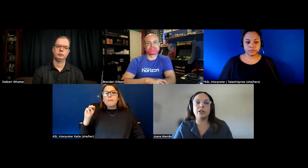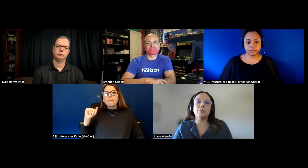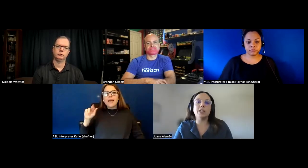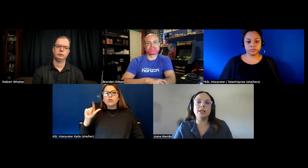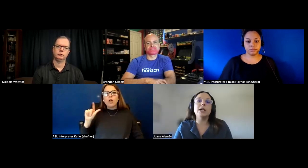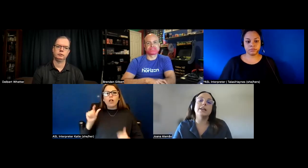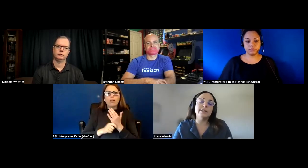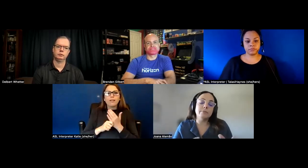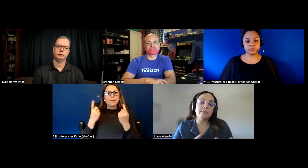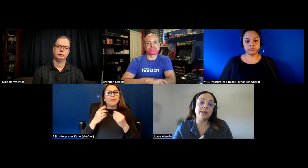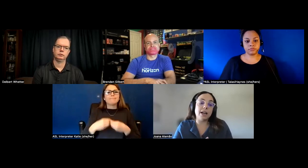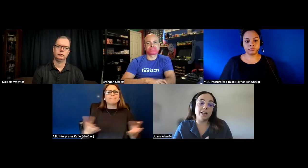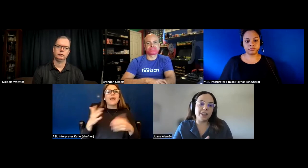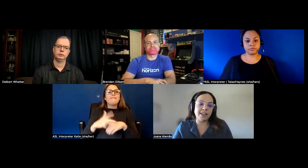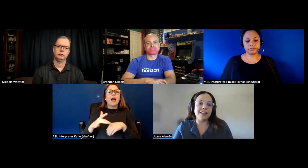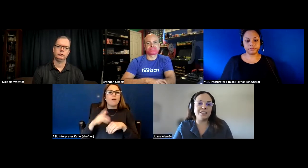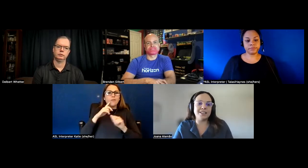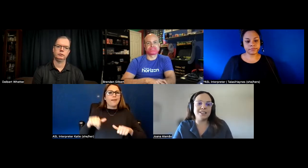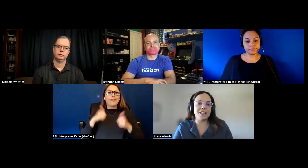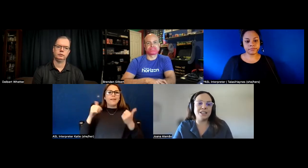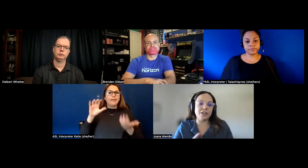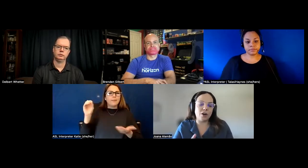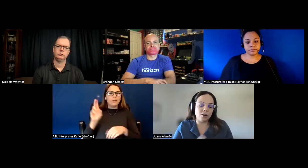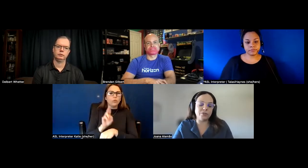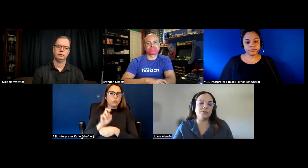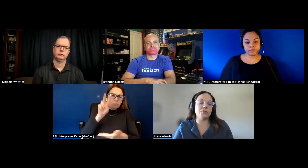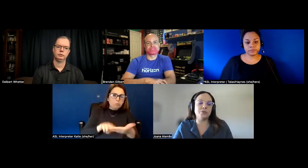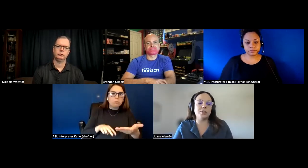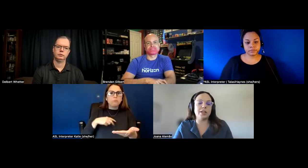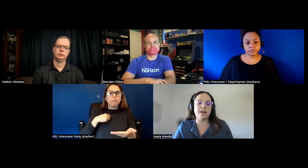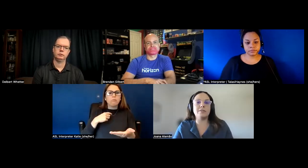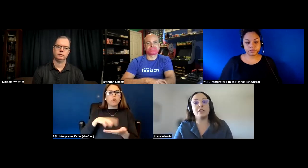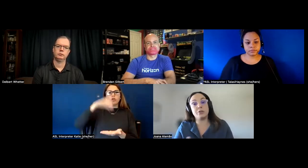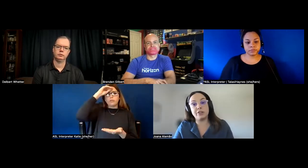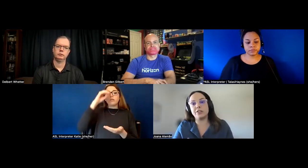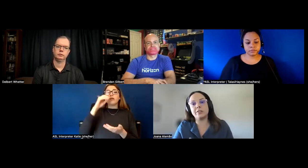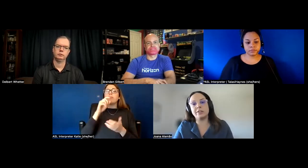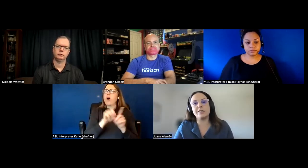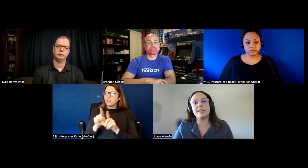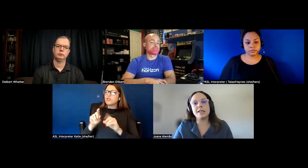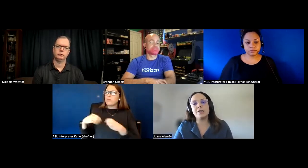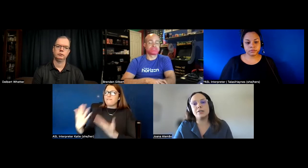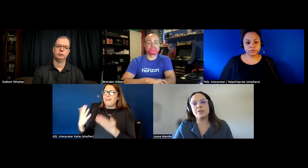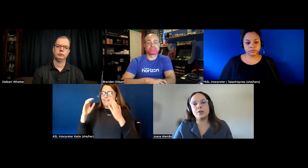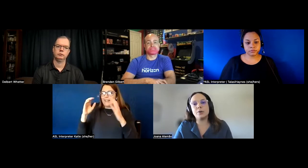company but i think that they also should have education on this so